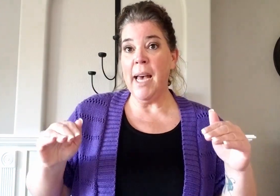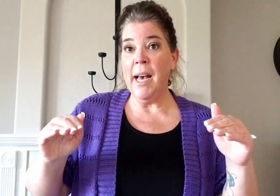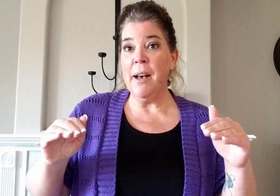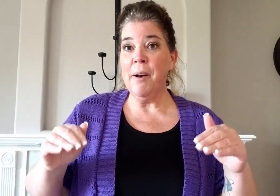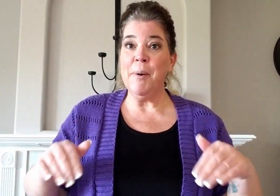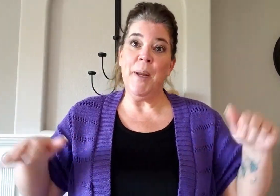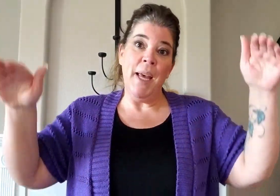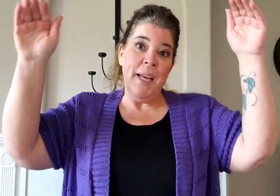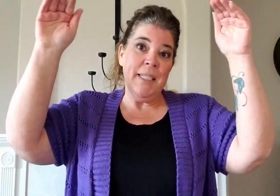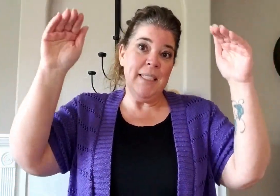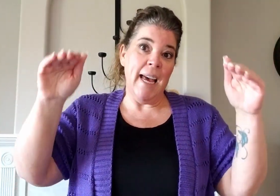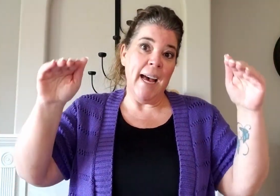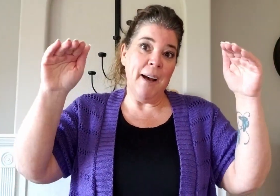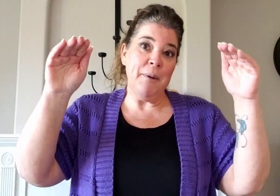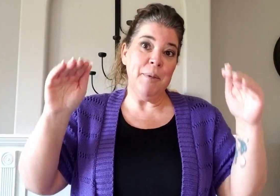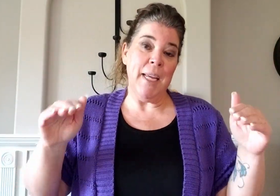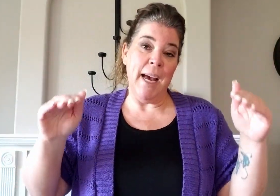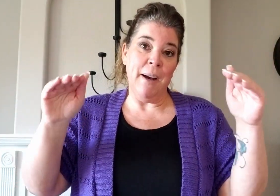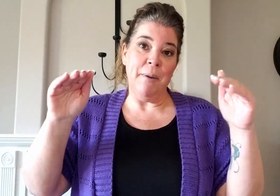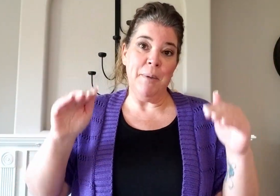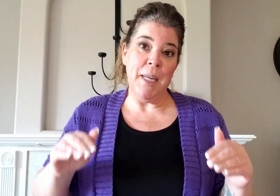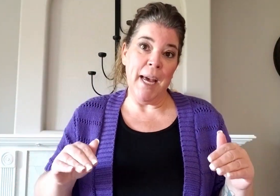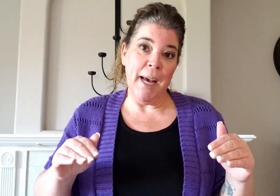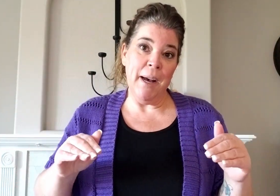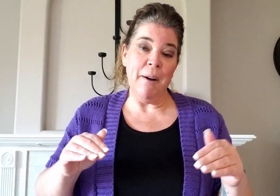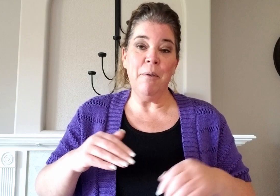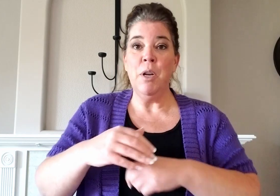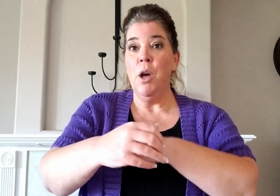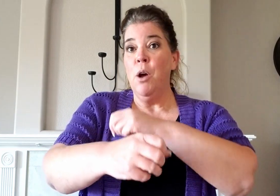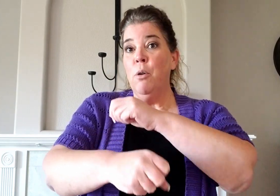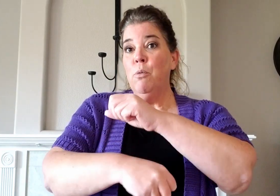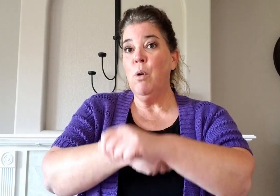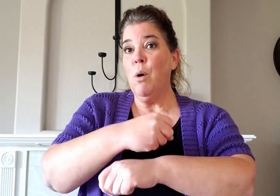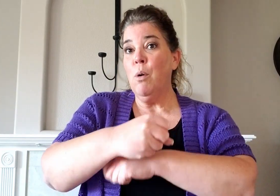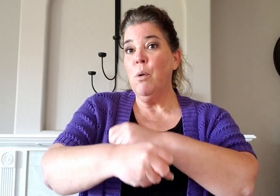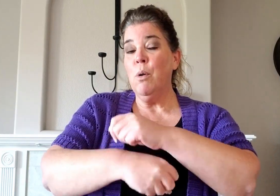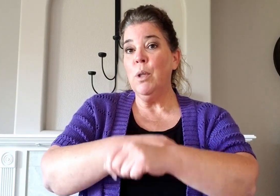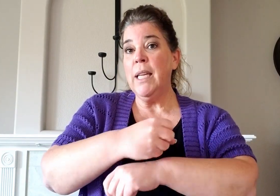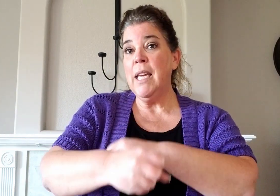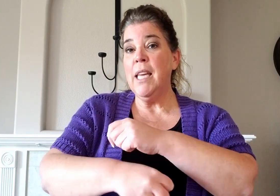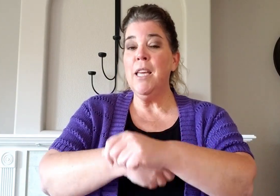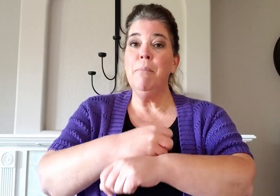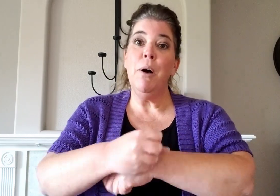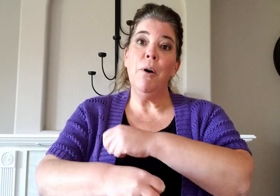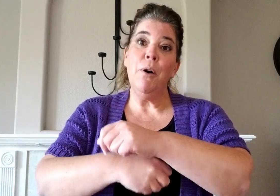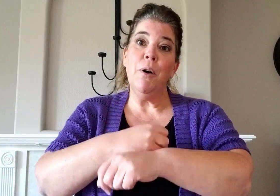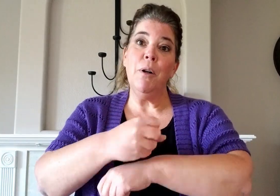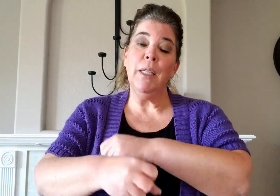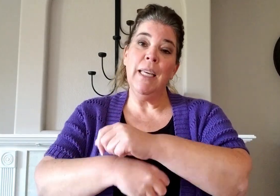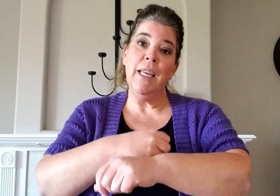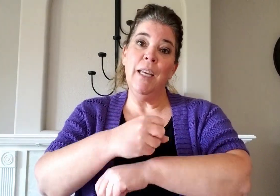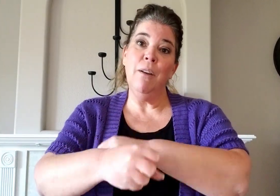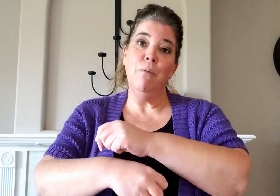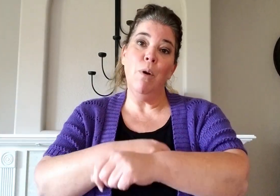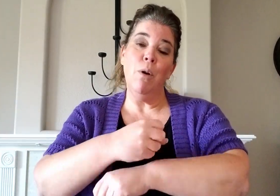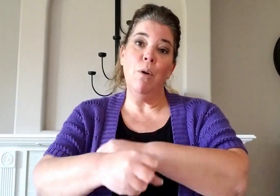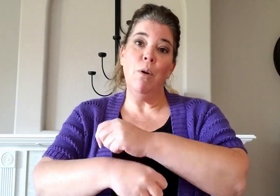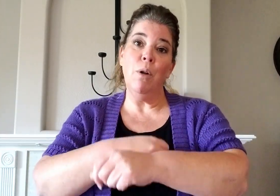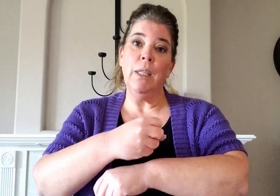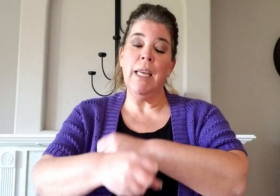down, down, down, down. Roly-poly, roly